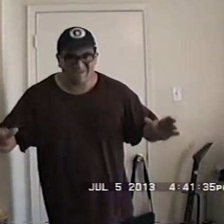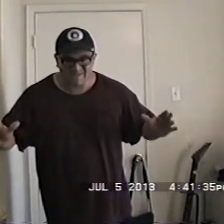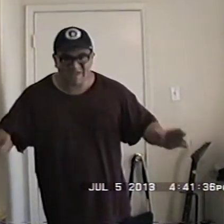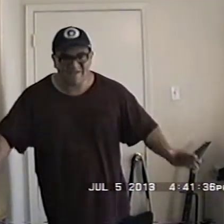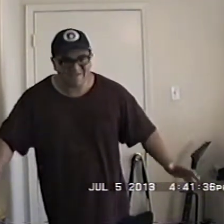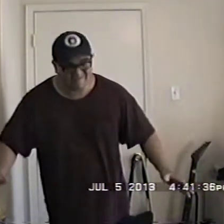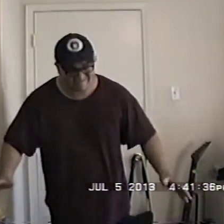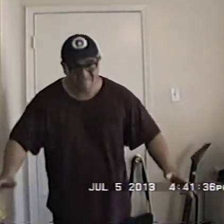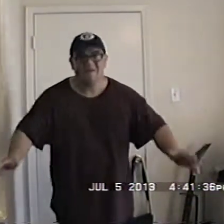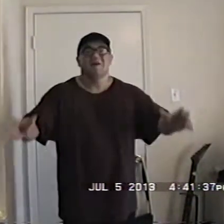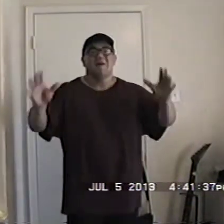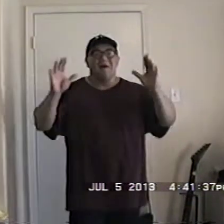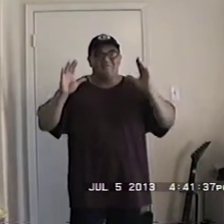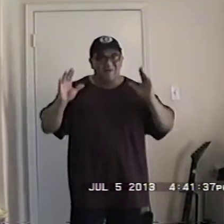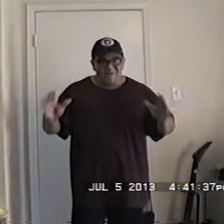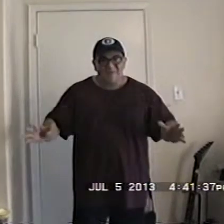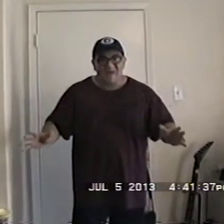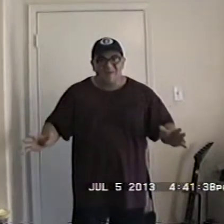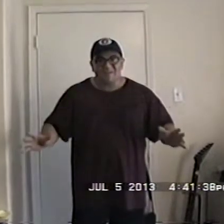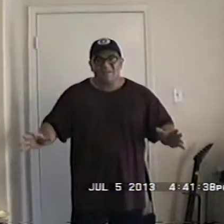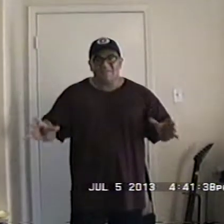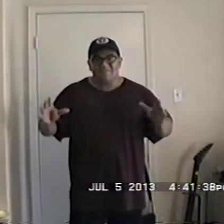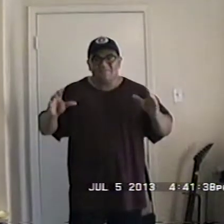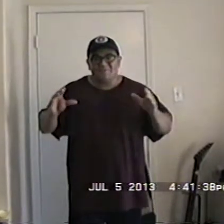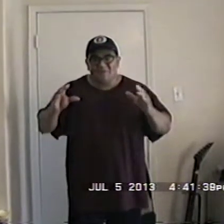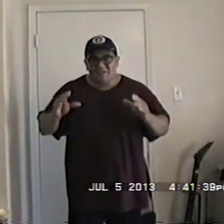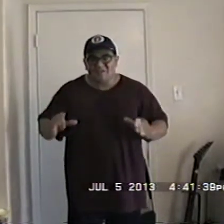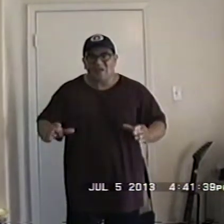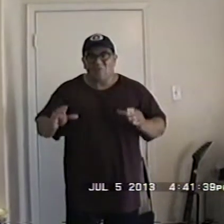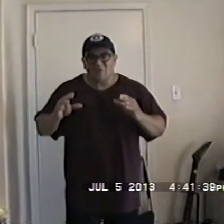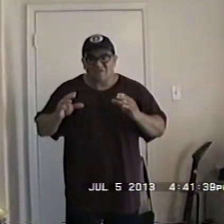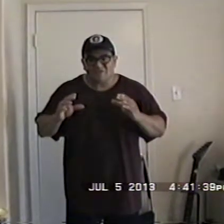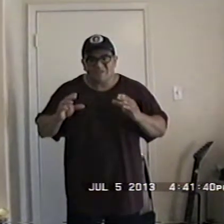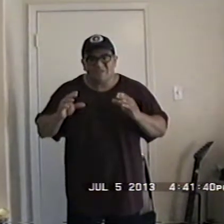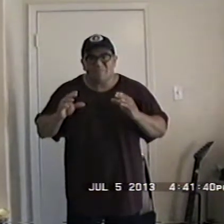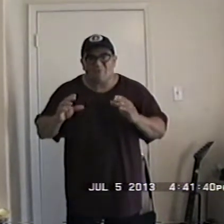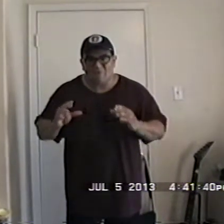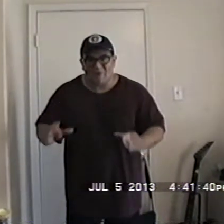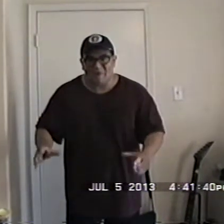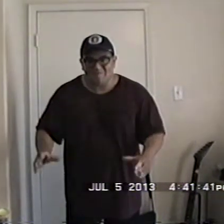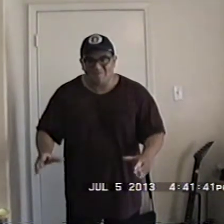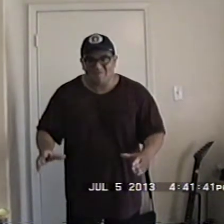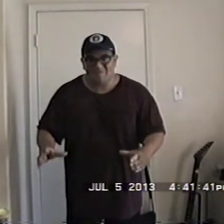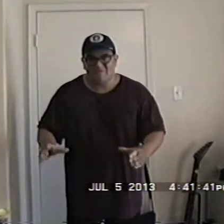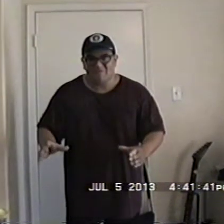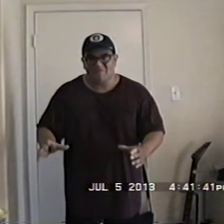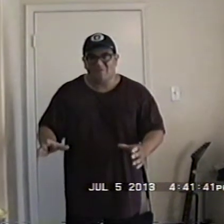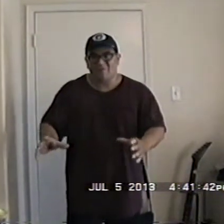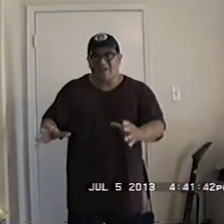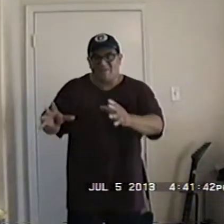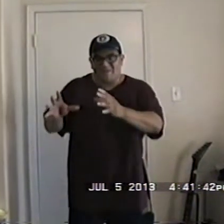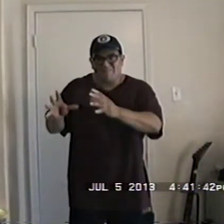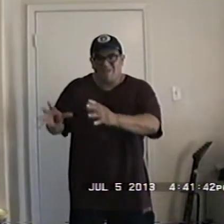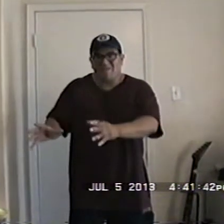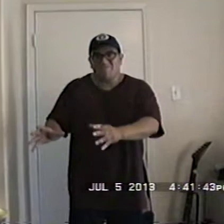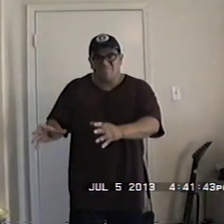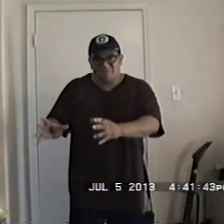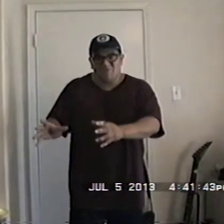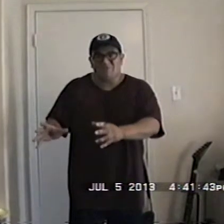fucking headache find out if there is a residency program for that MBA degree